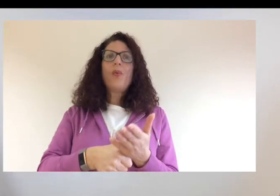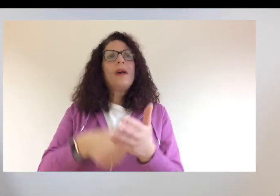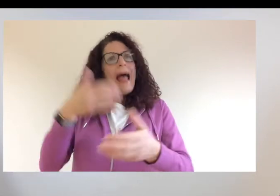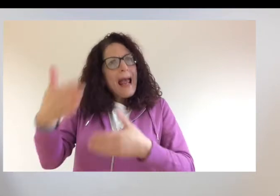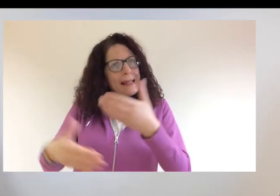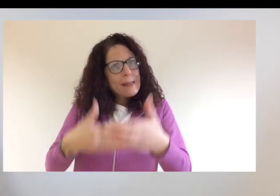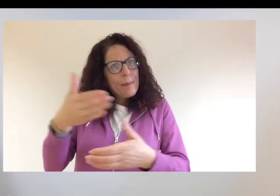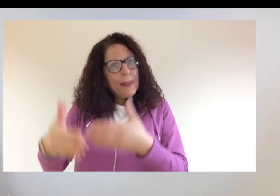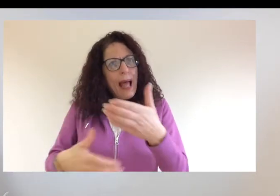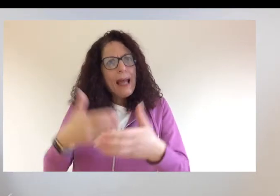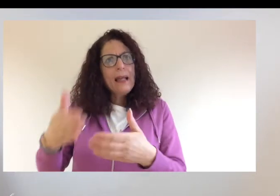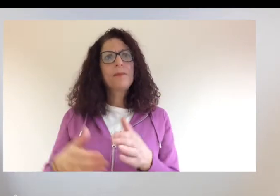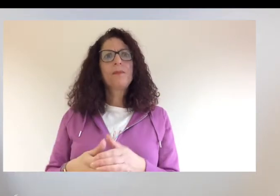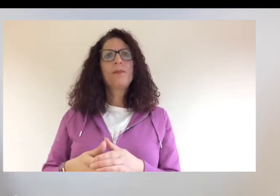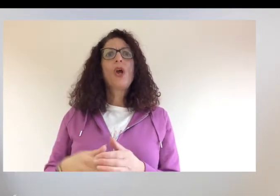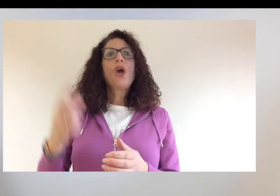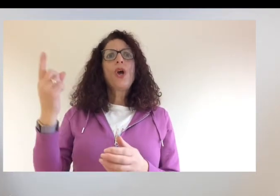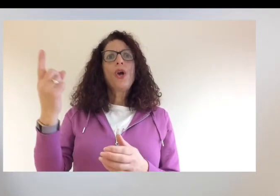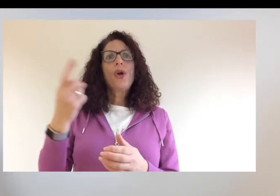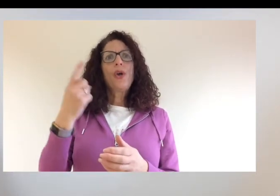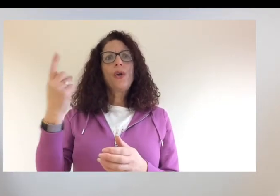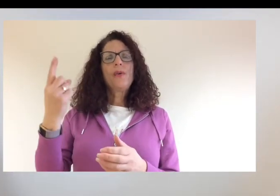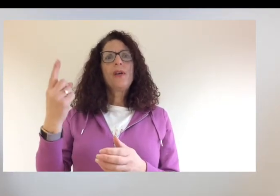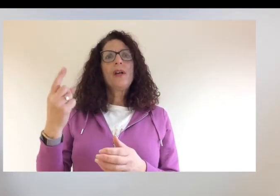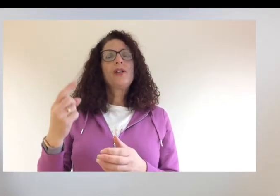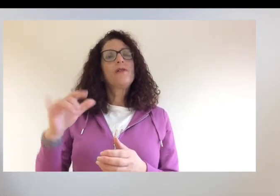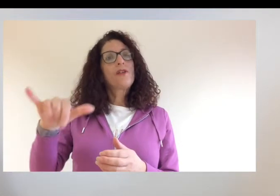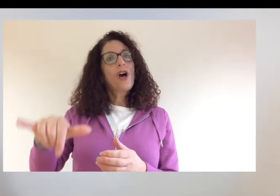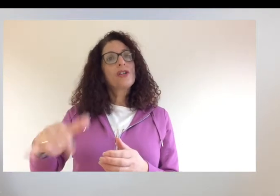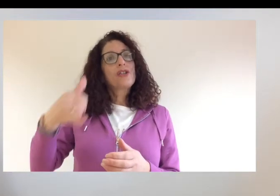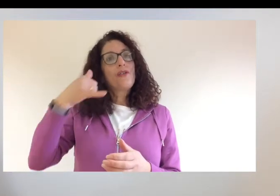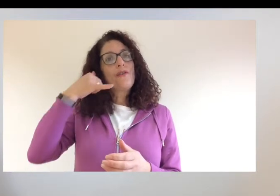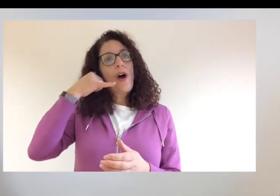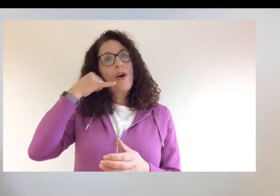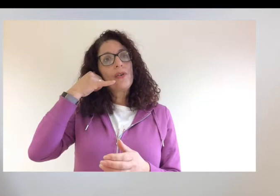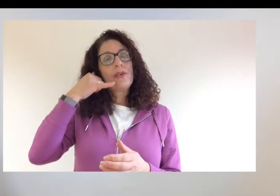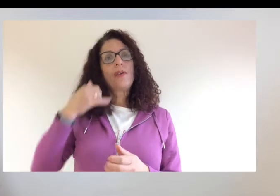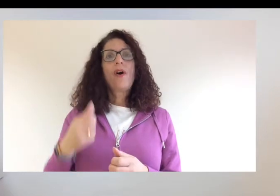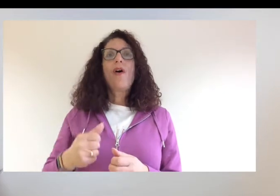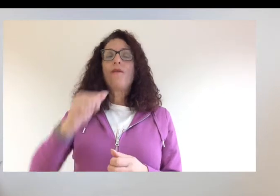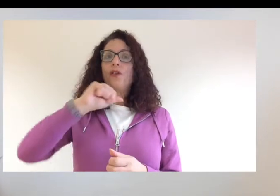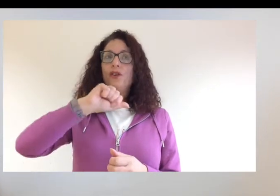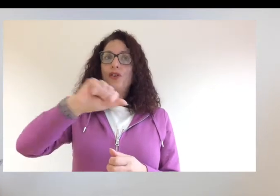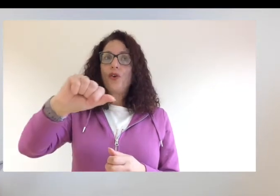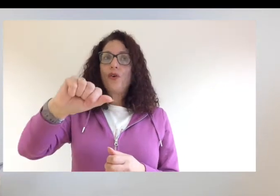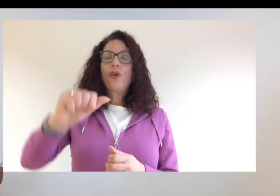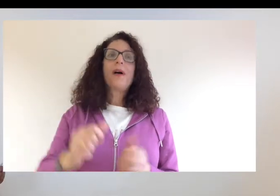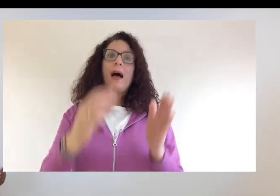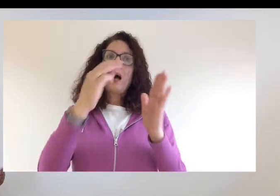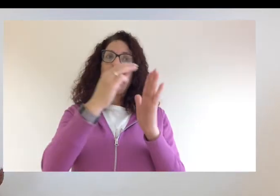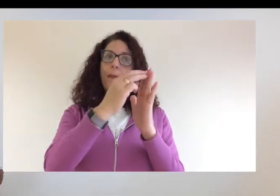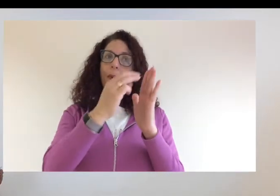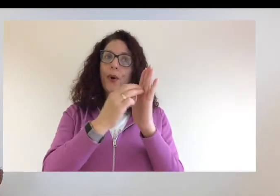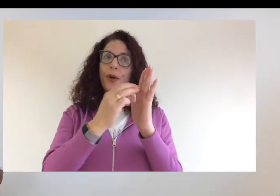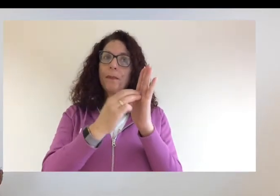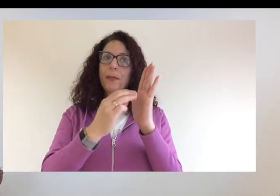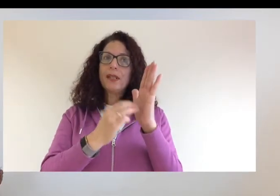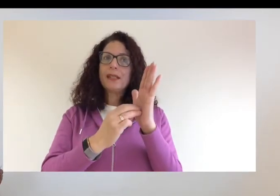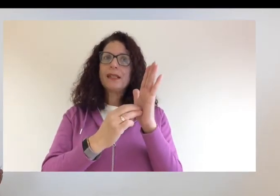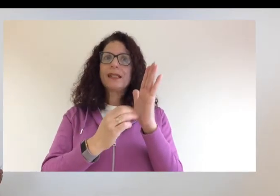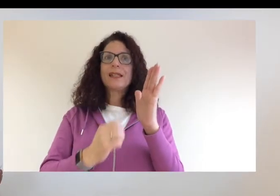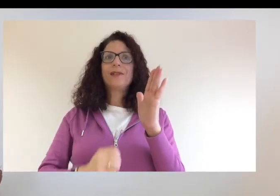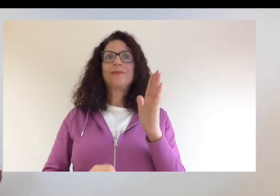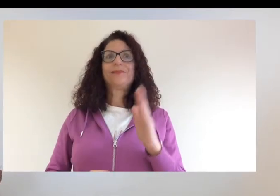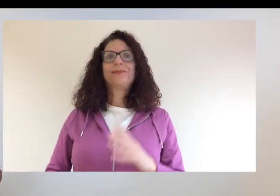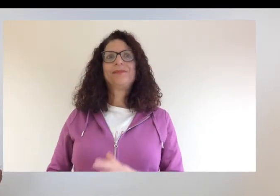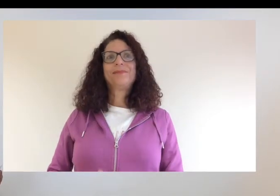Your invitation letter will explain who to phone for your appointment. You